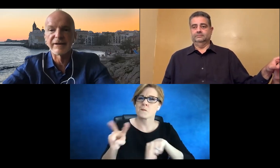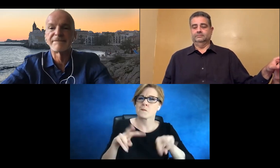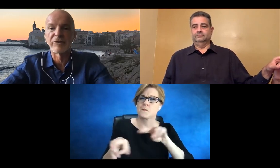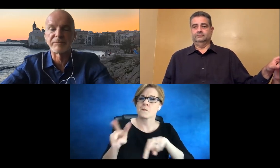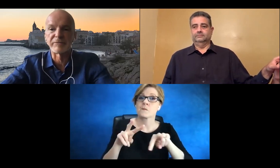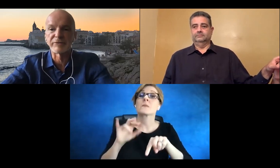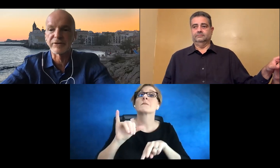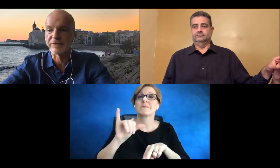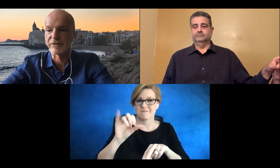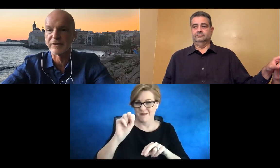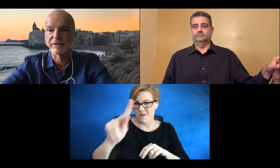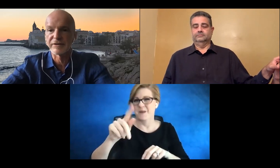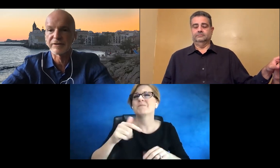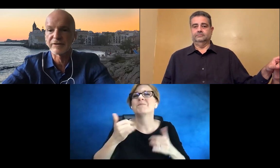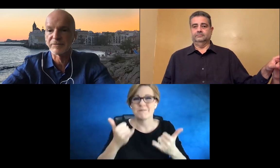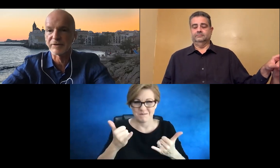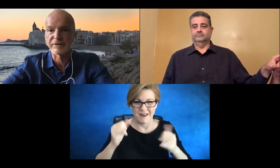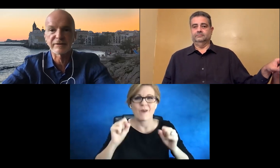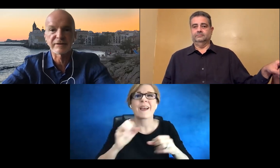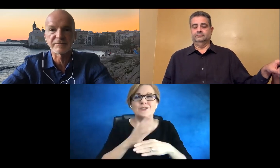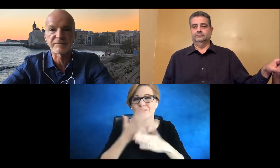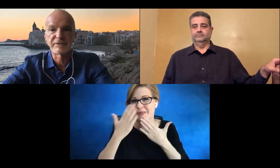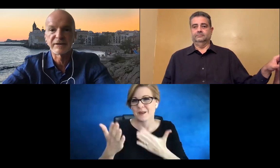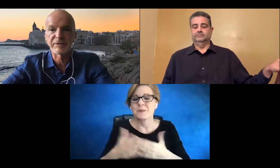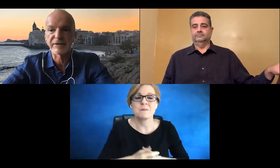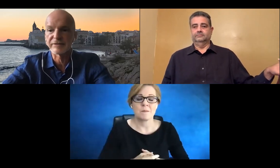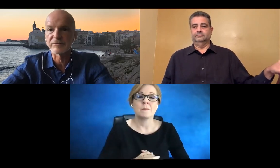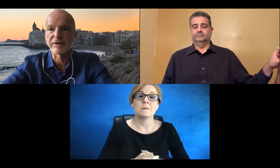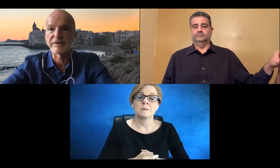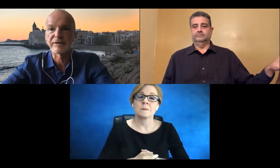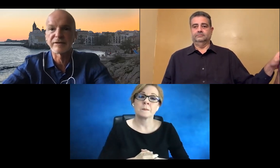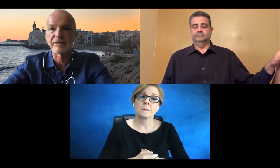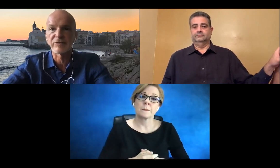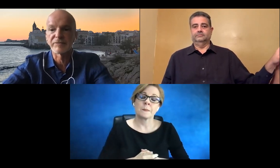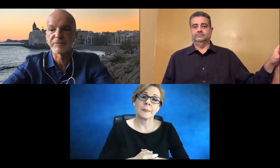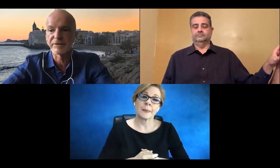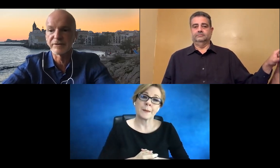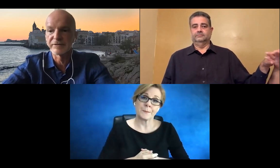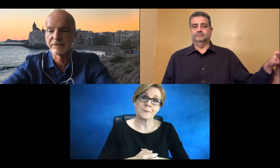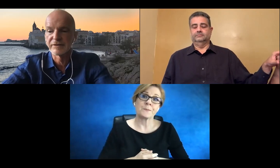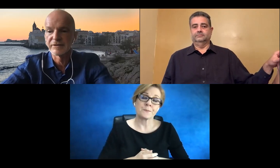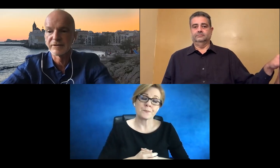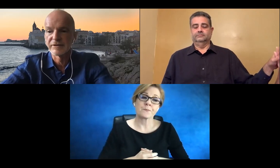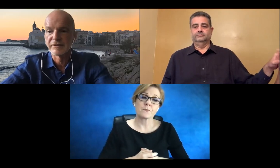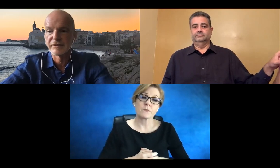Yeah, now I'm able to share, sorry. Thank you about that. Let me get the right option here.